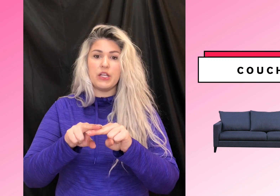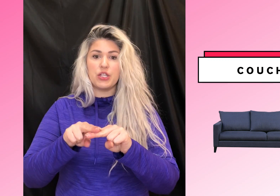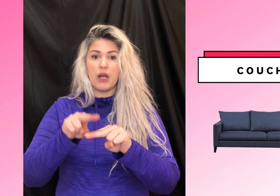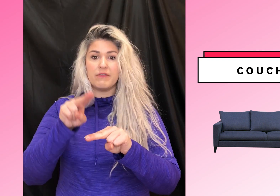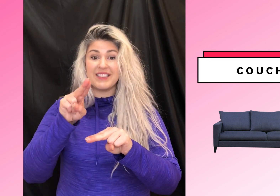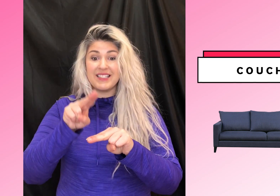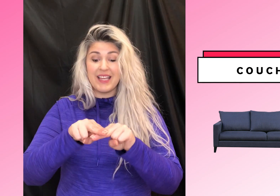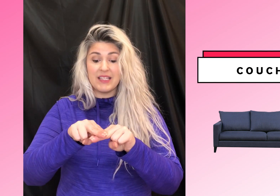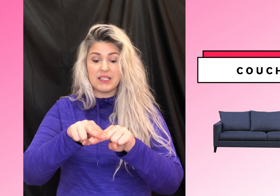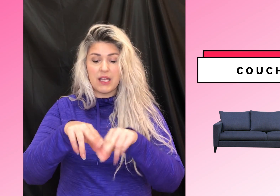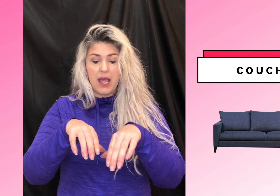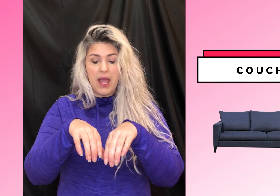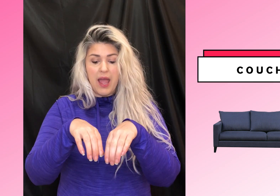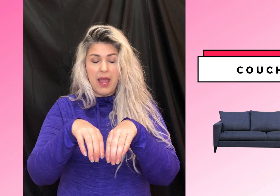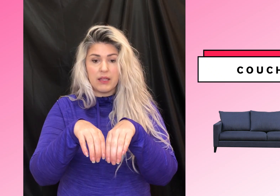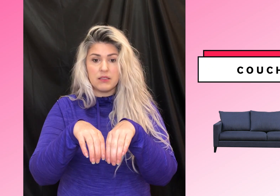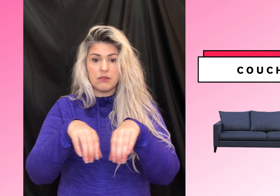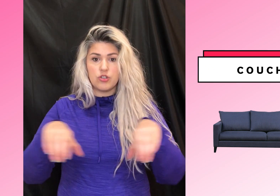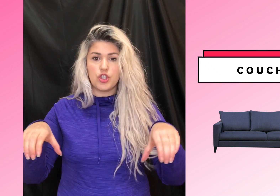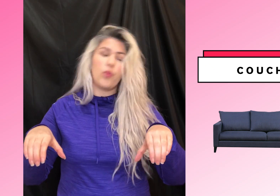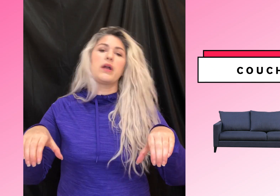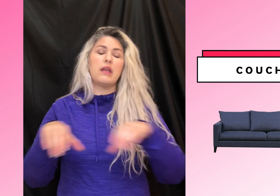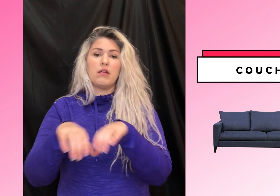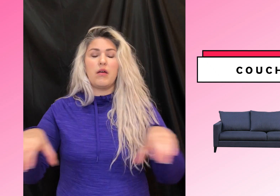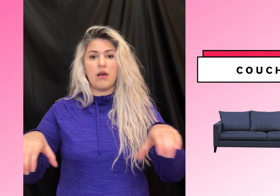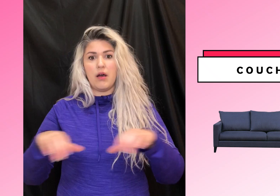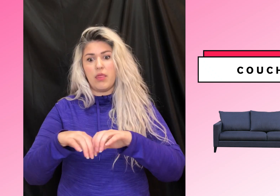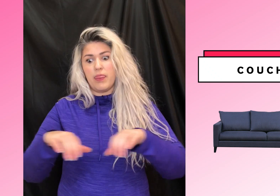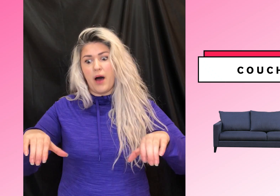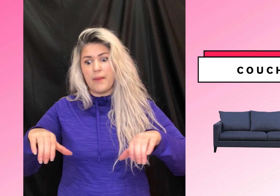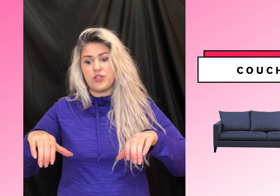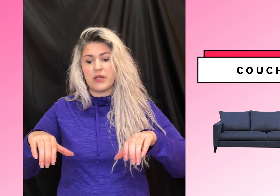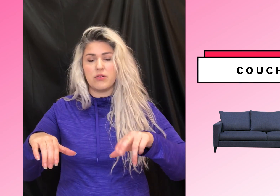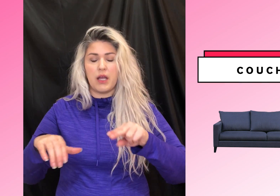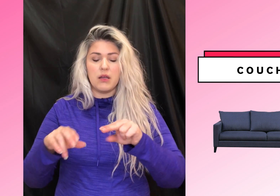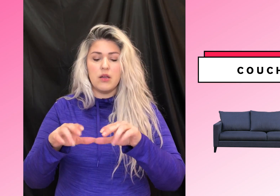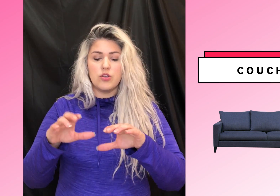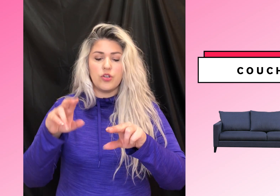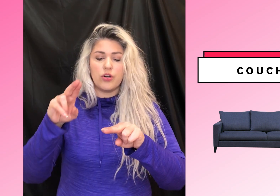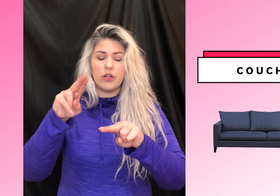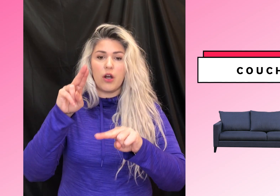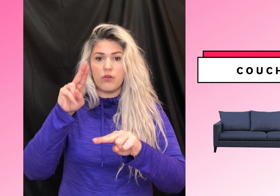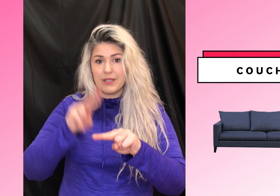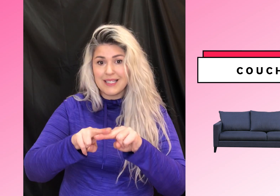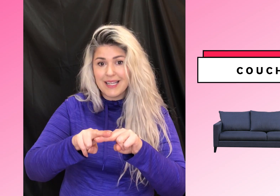of sit and showing the object. Okay. So you're going to go sit.